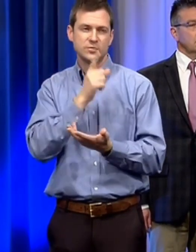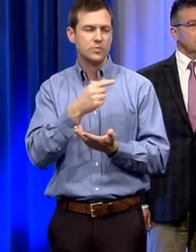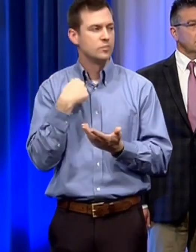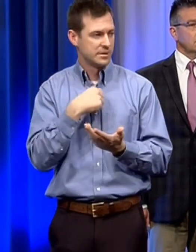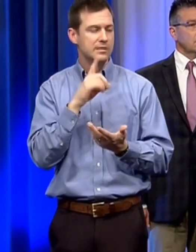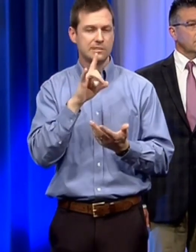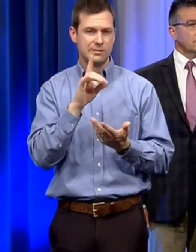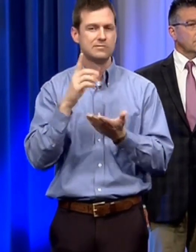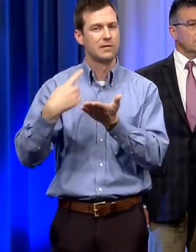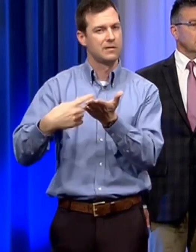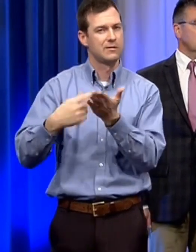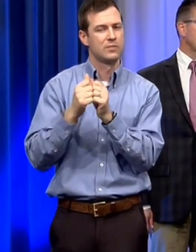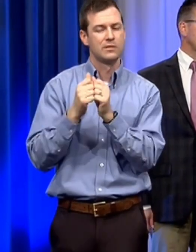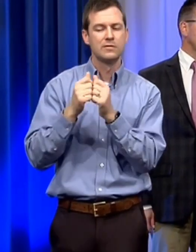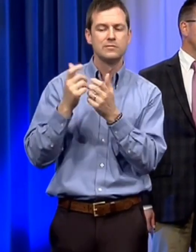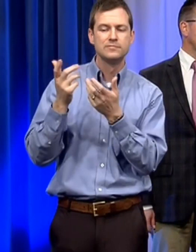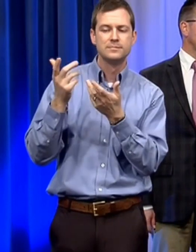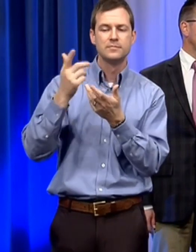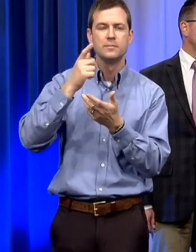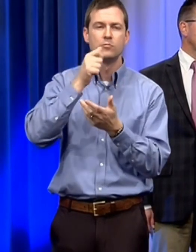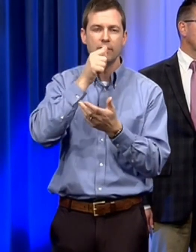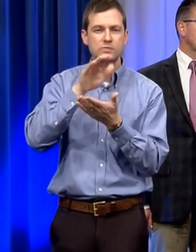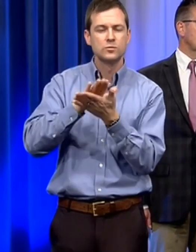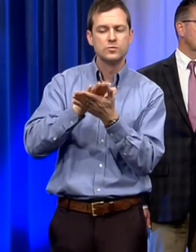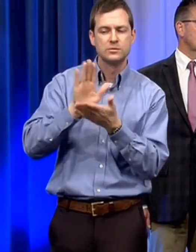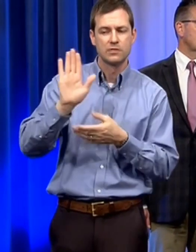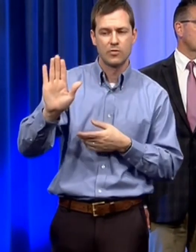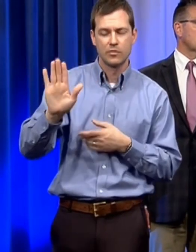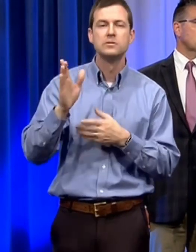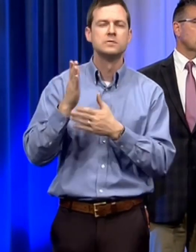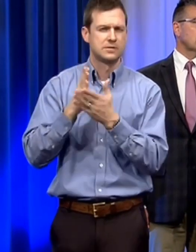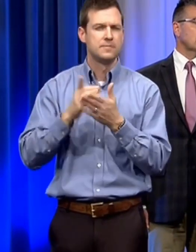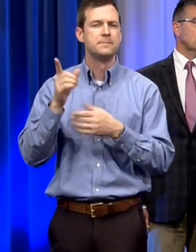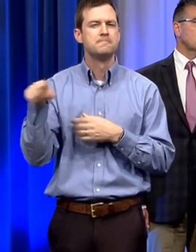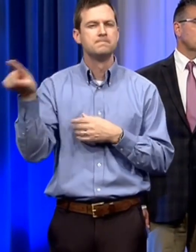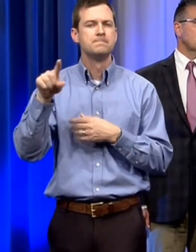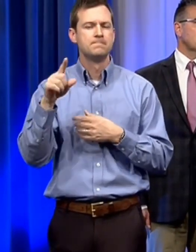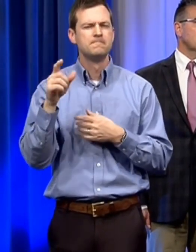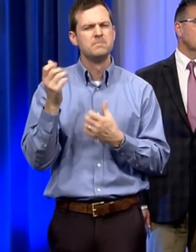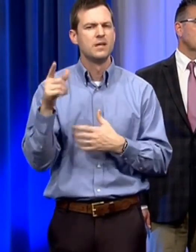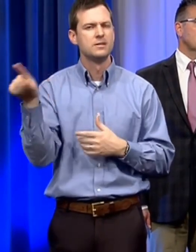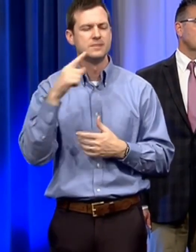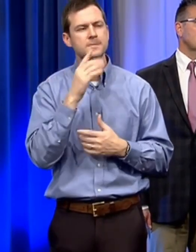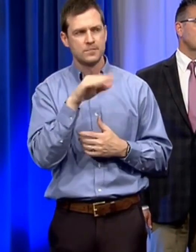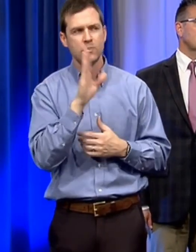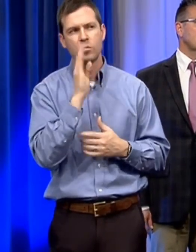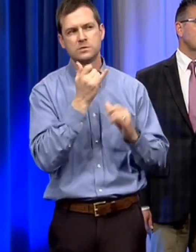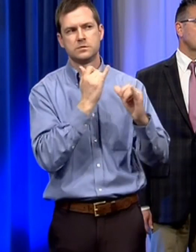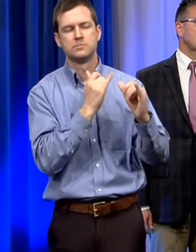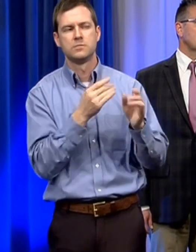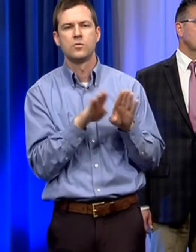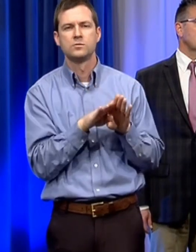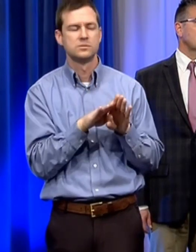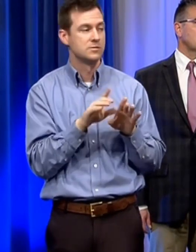schools around the state because many of them follow the public school schedule many of them have said they want to to follow what we do in the public schools but i'm